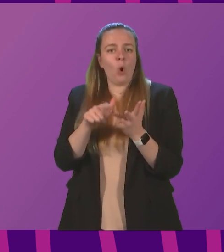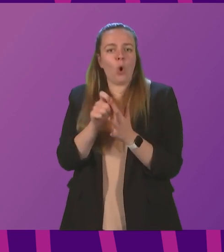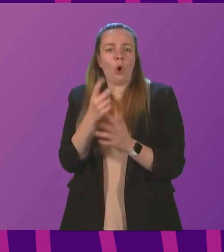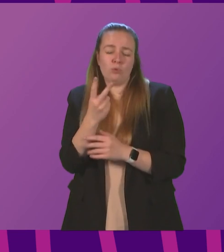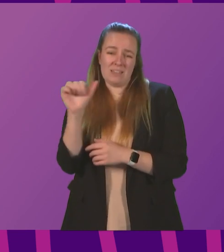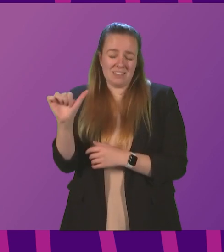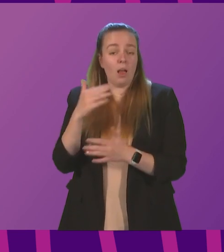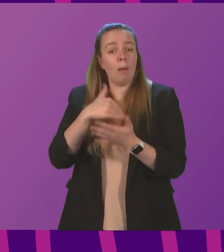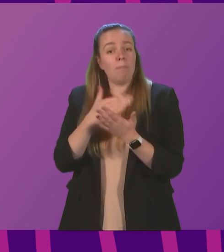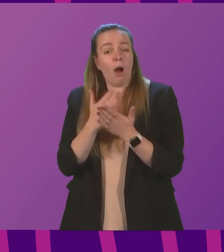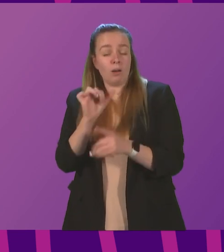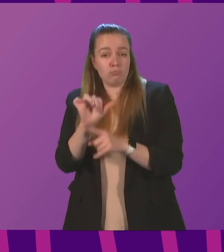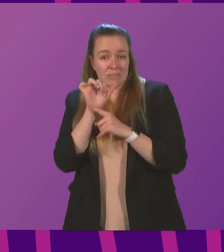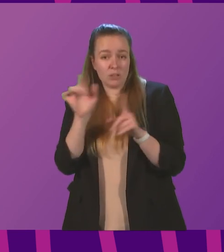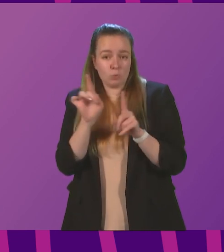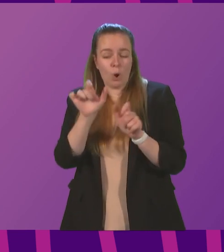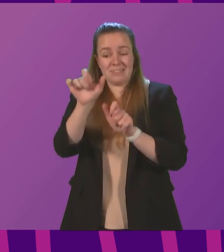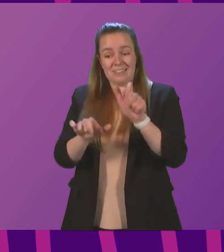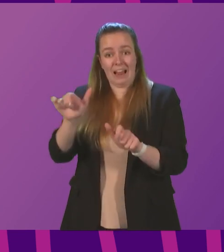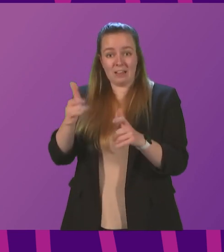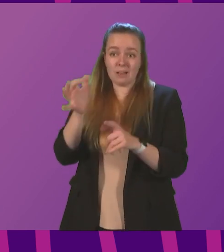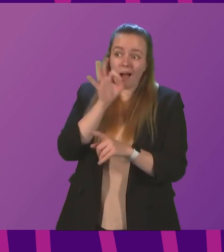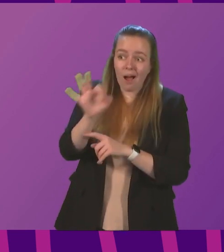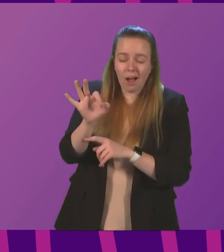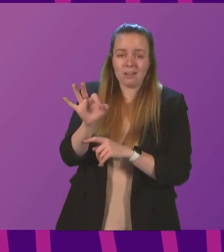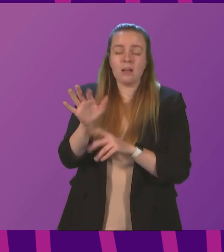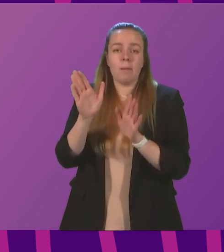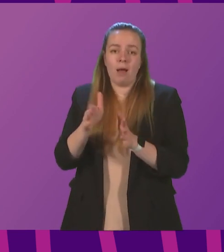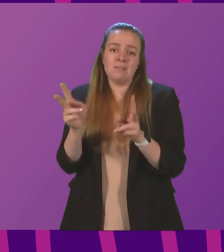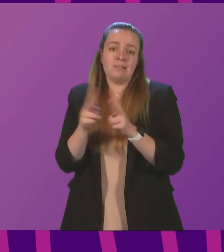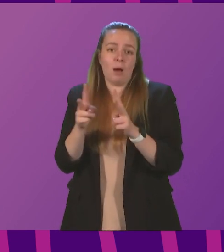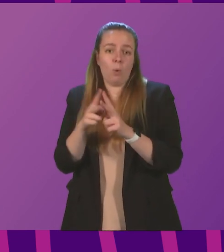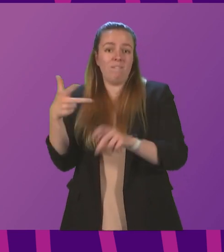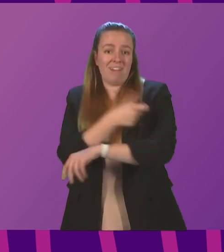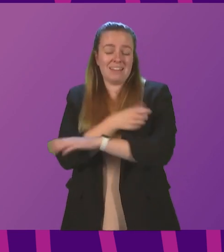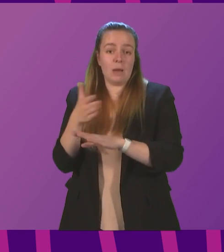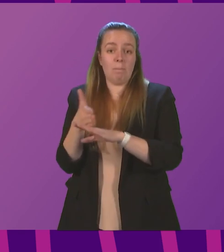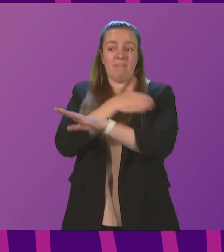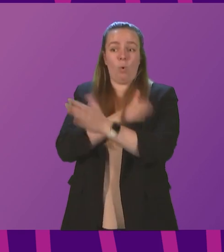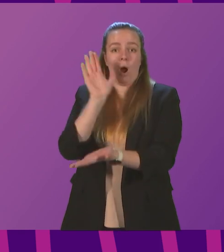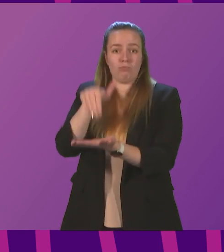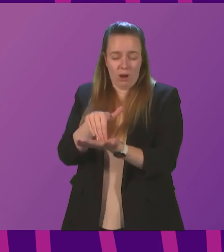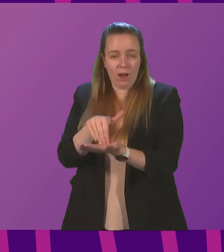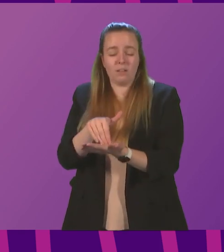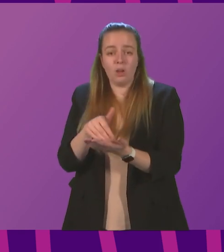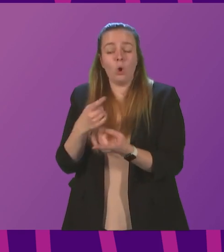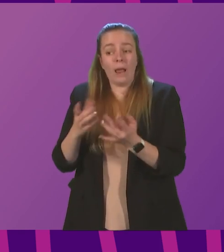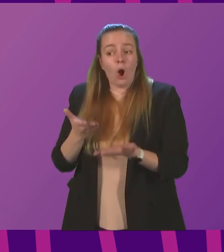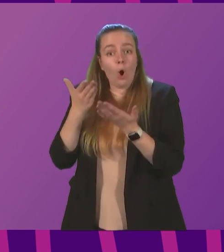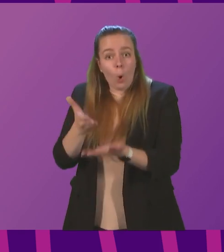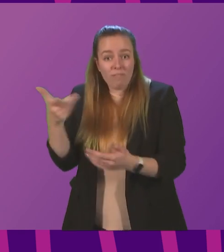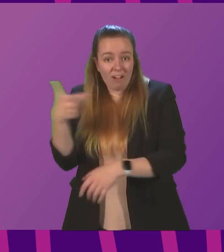part of the protections were that delegates were asked to be double vaccinated before they arrived. We offered